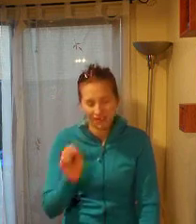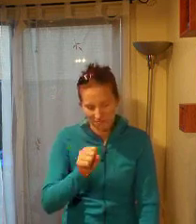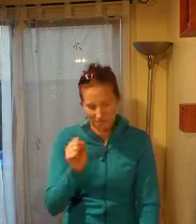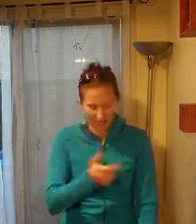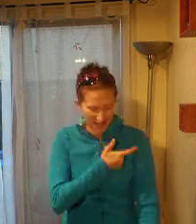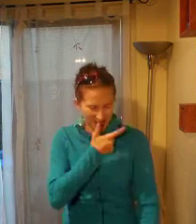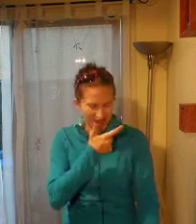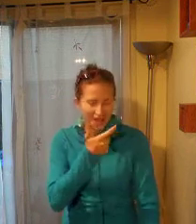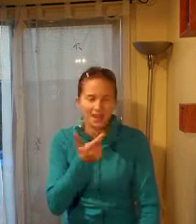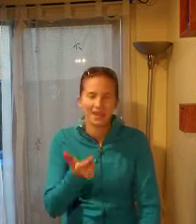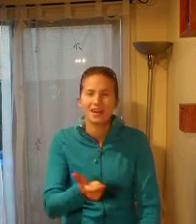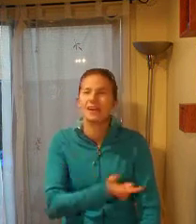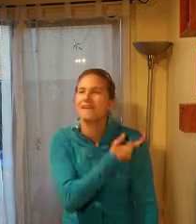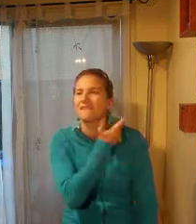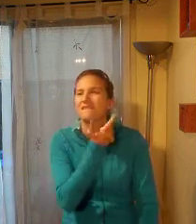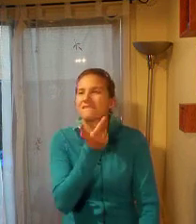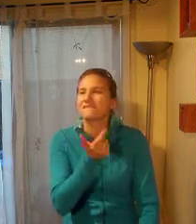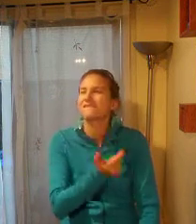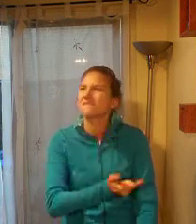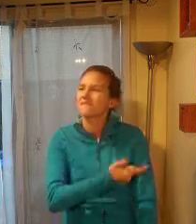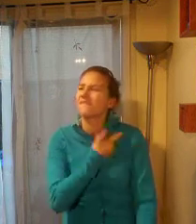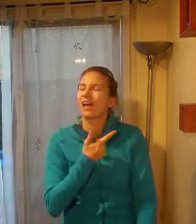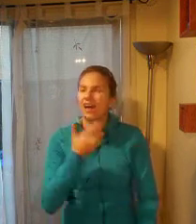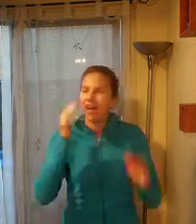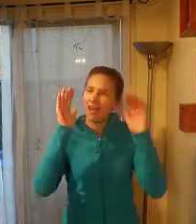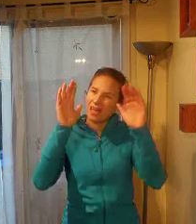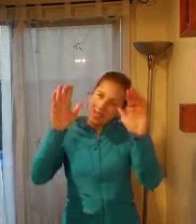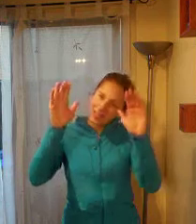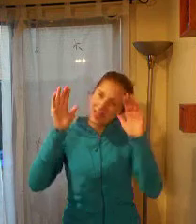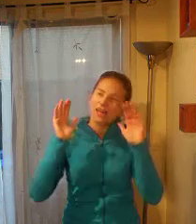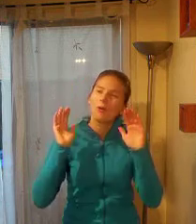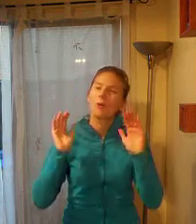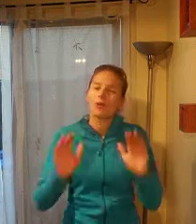I'm alive and well